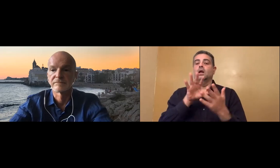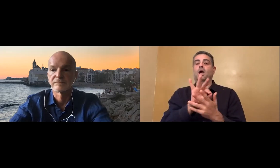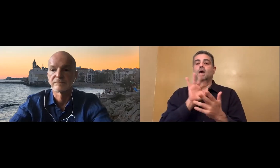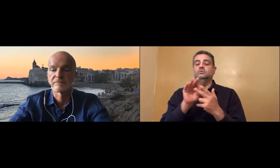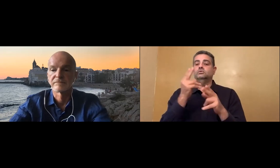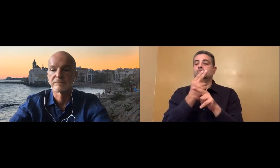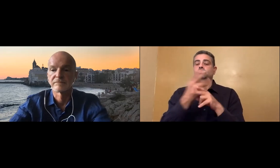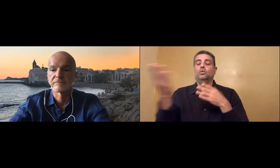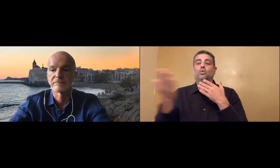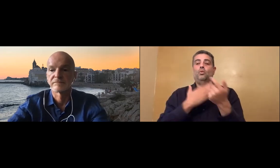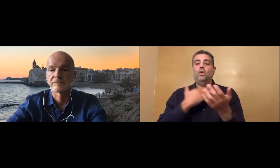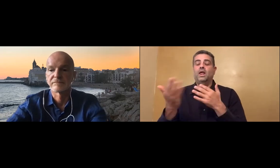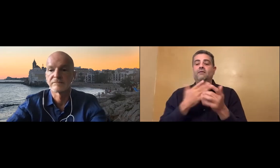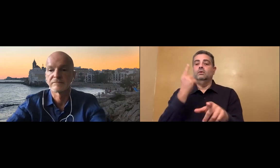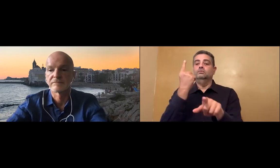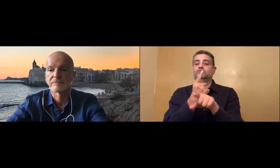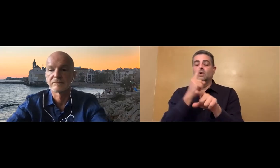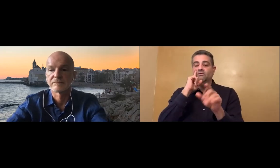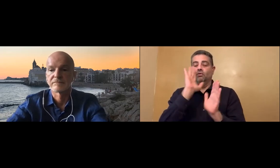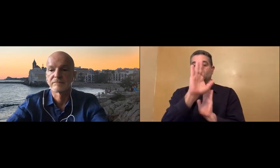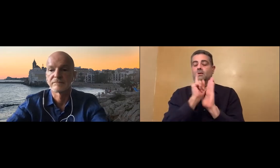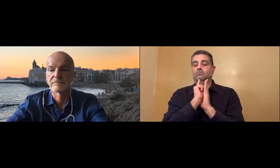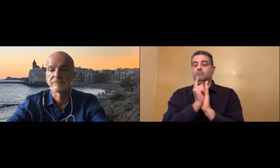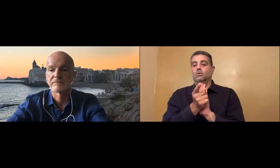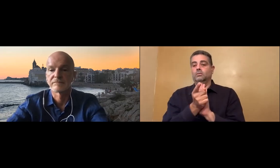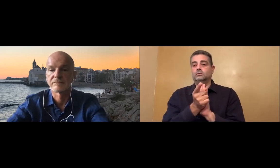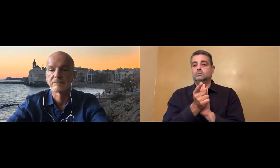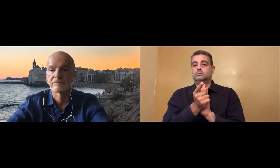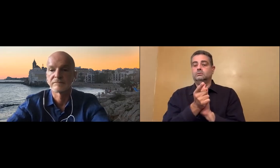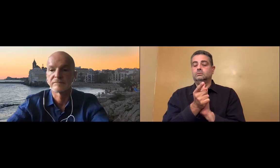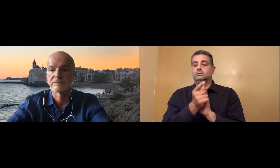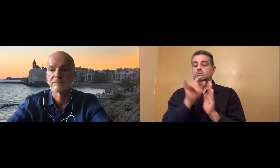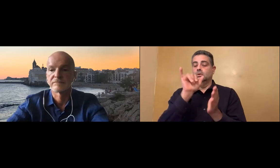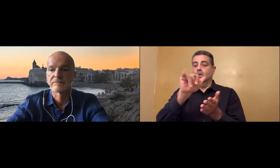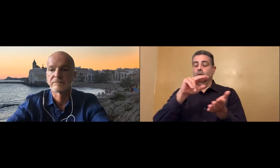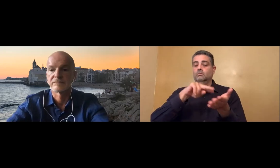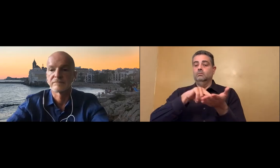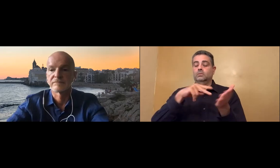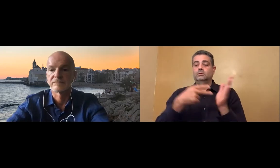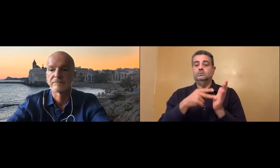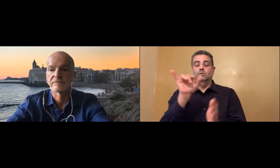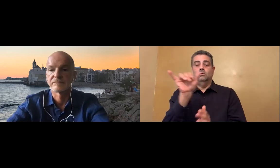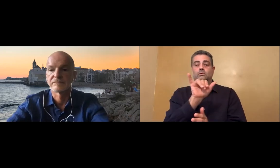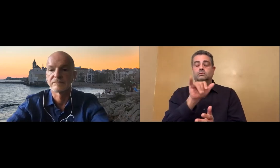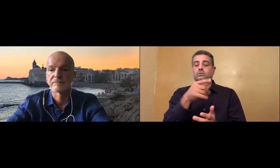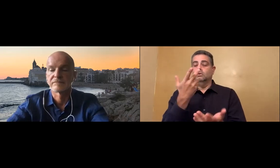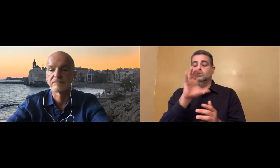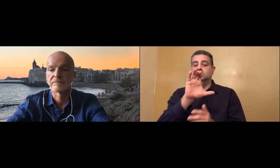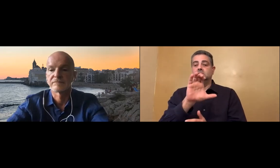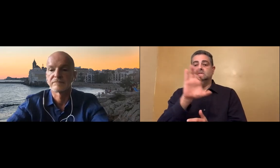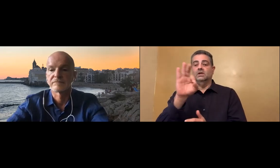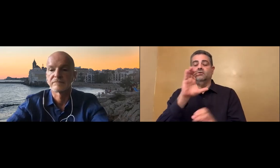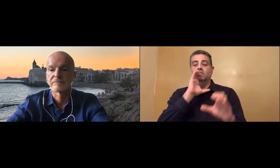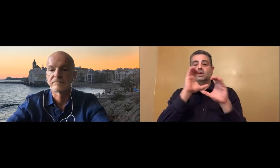But you realize that's not the best way to serve the community. We want to provide the full range of options that deaf